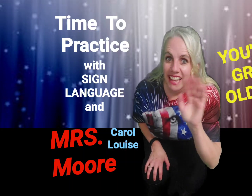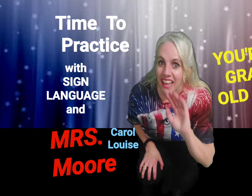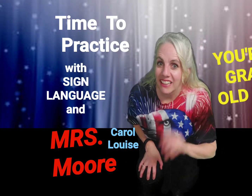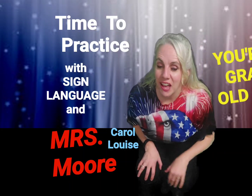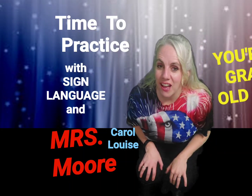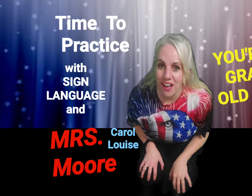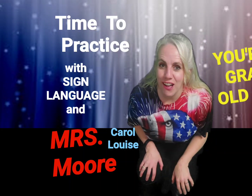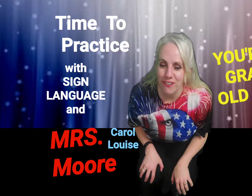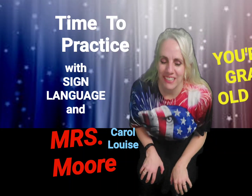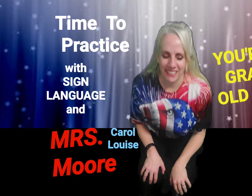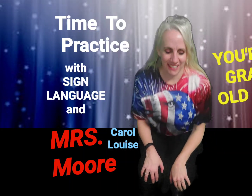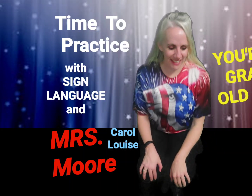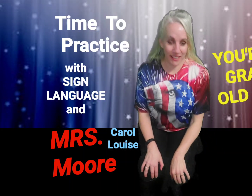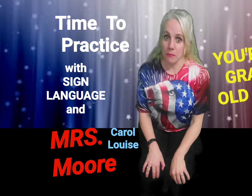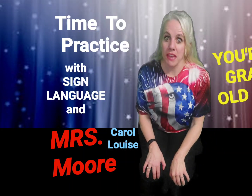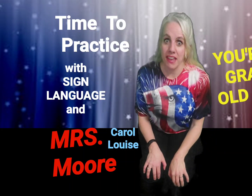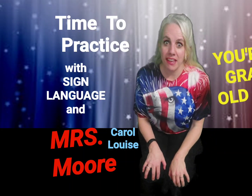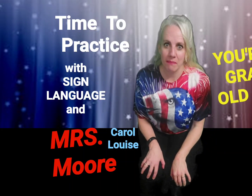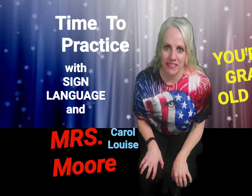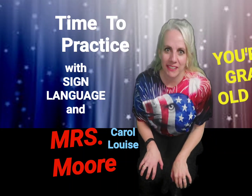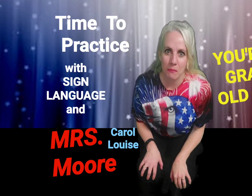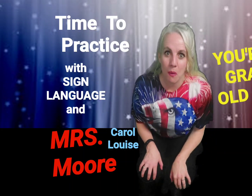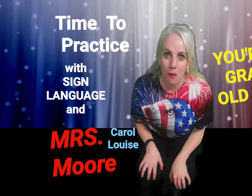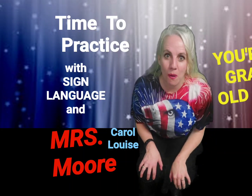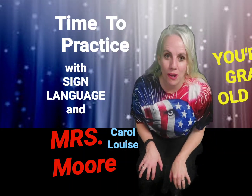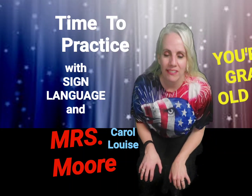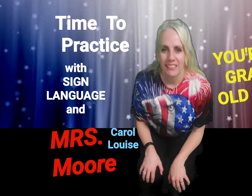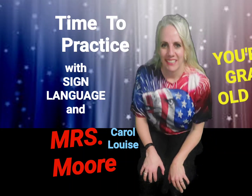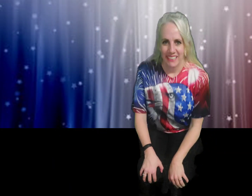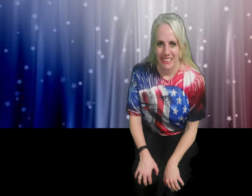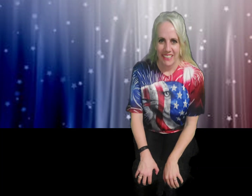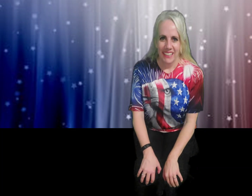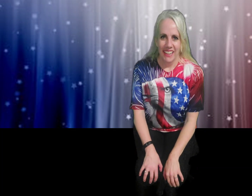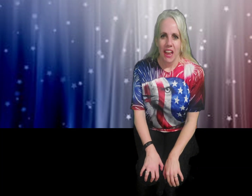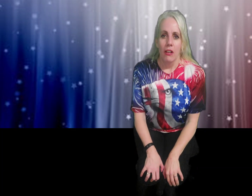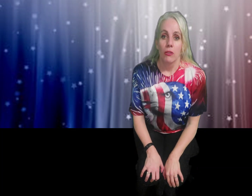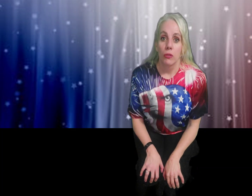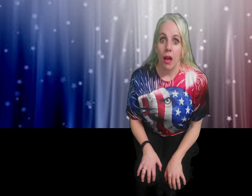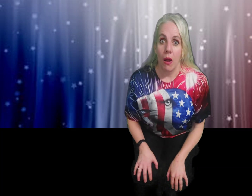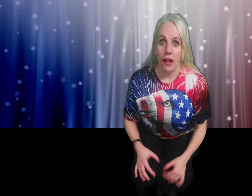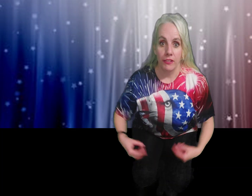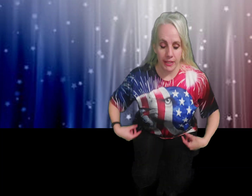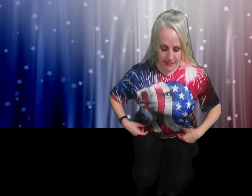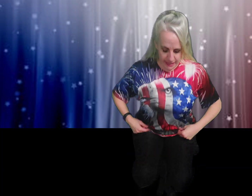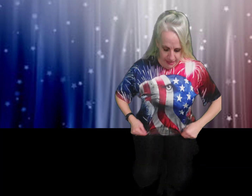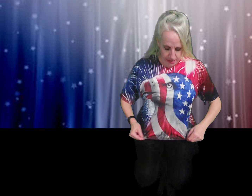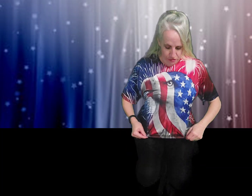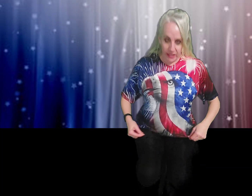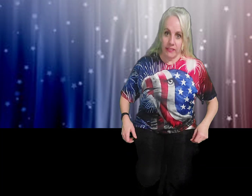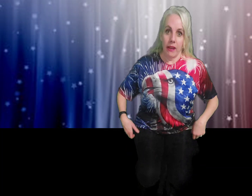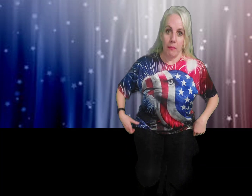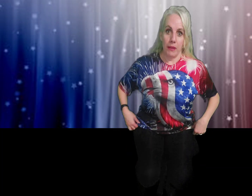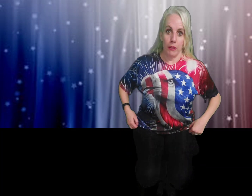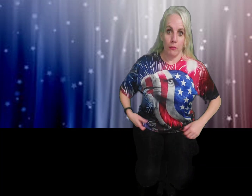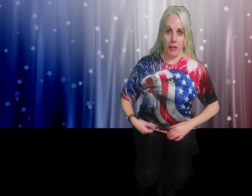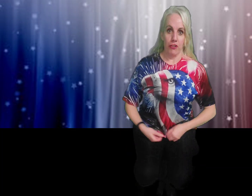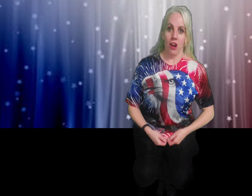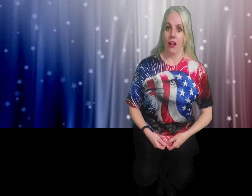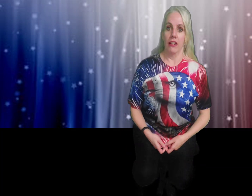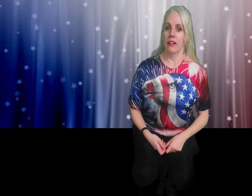Hello, it's me, Mrs. Moore. So, as you can see, I'm dressed up a little patriotic.